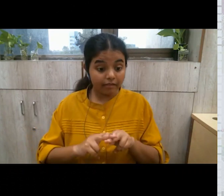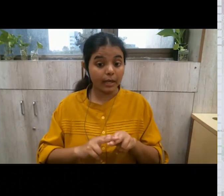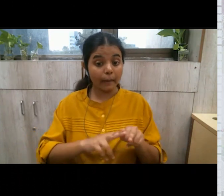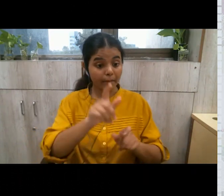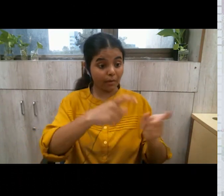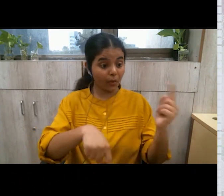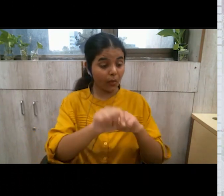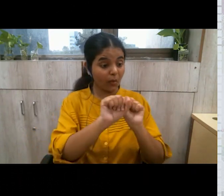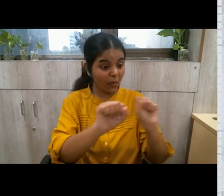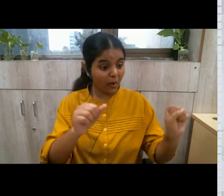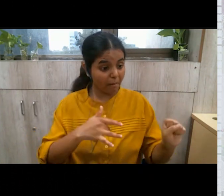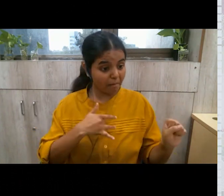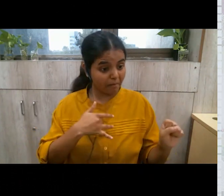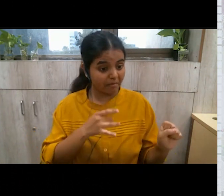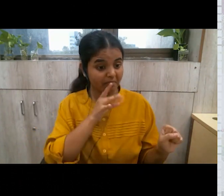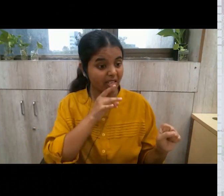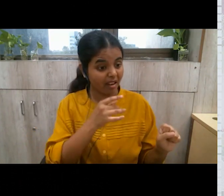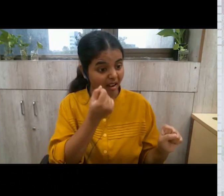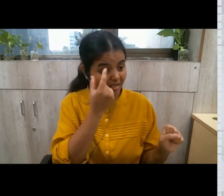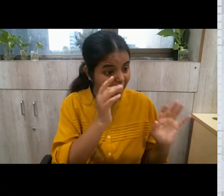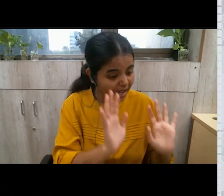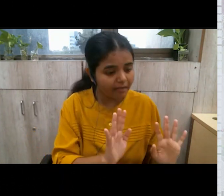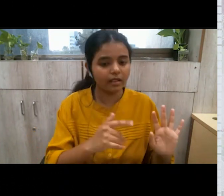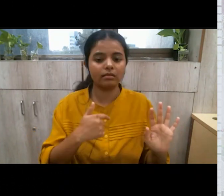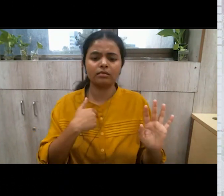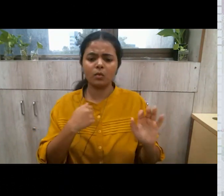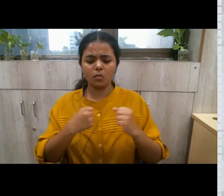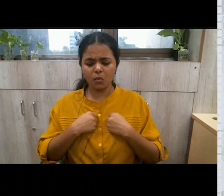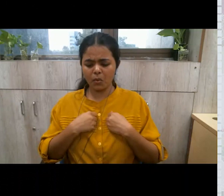feel the pain of others we will never be troubled by our own pain